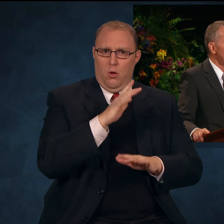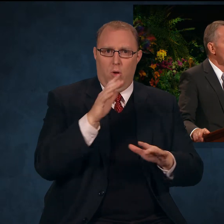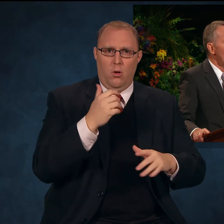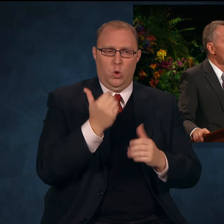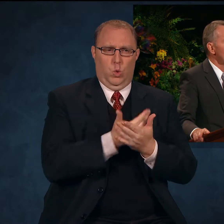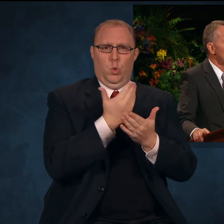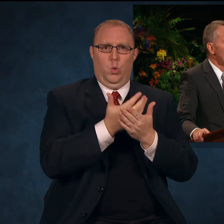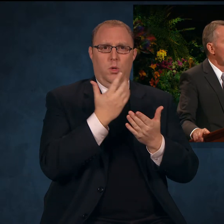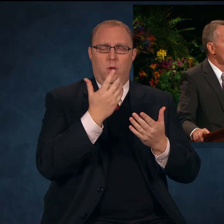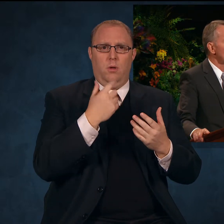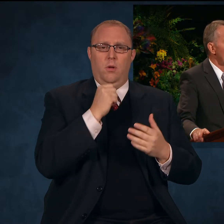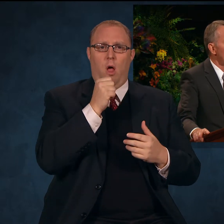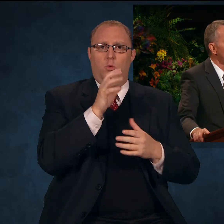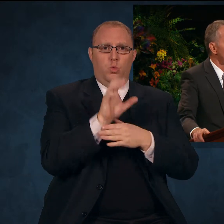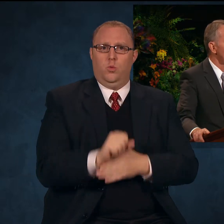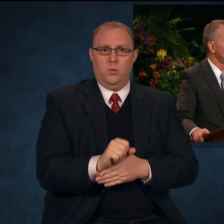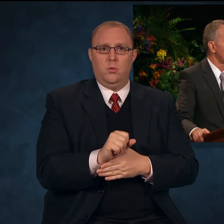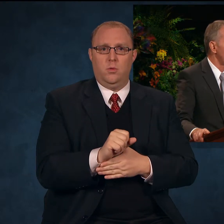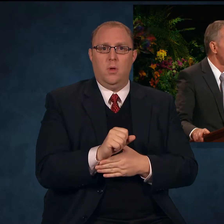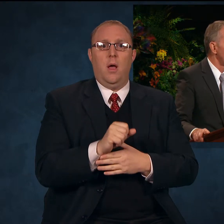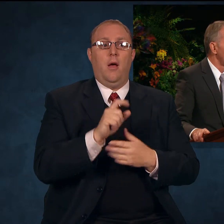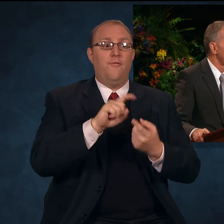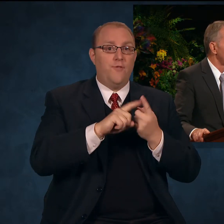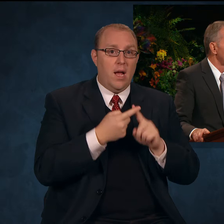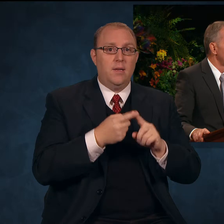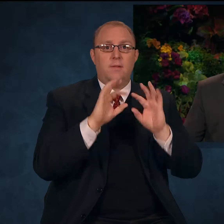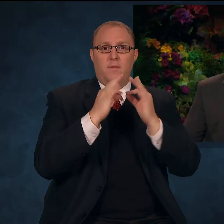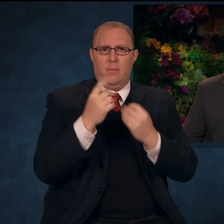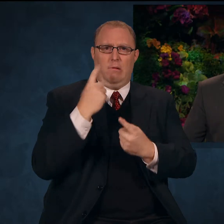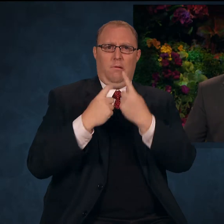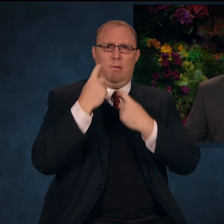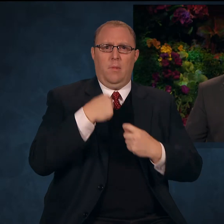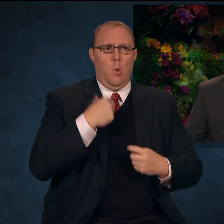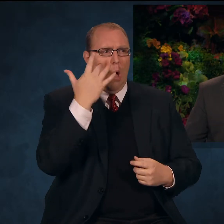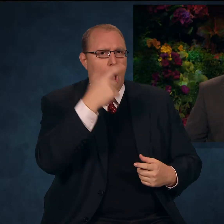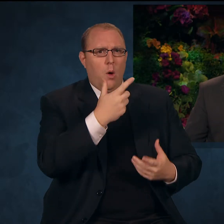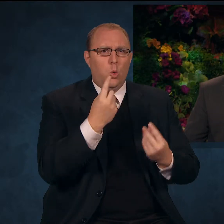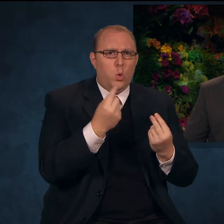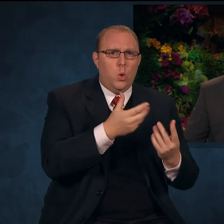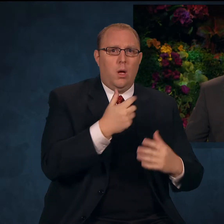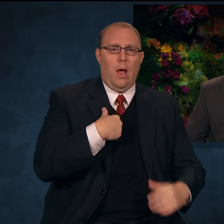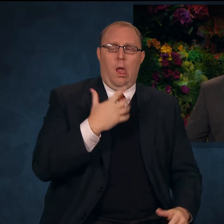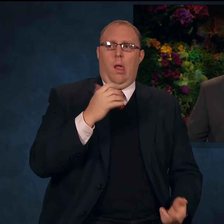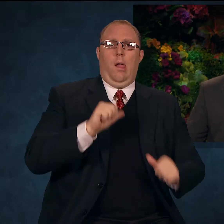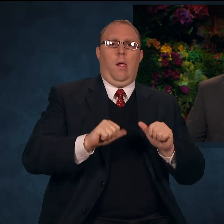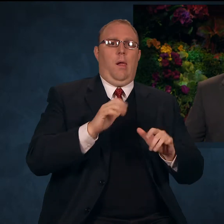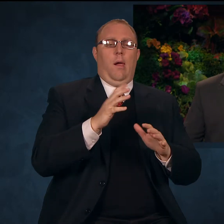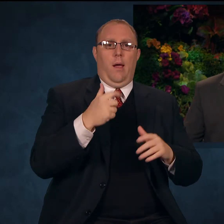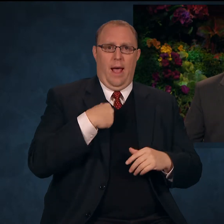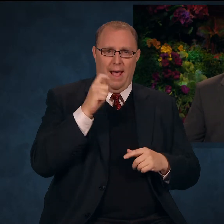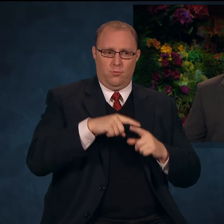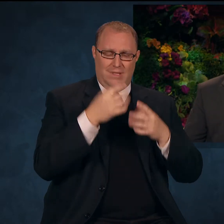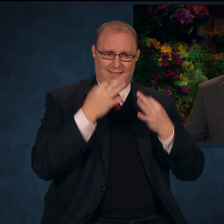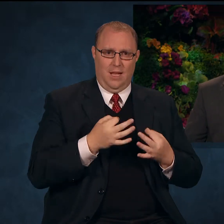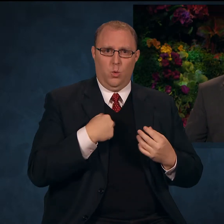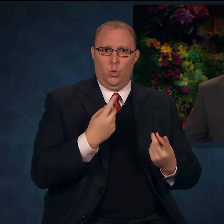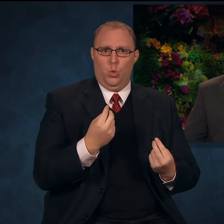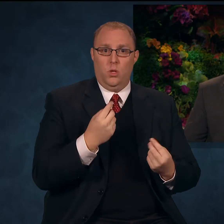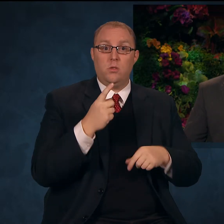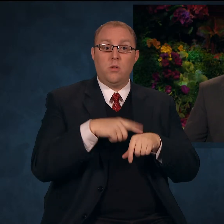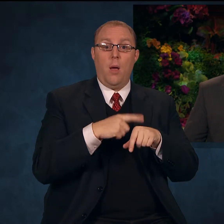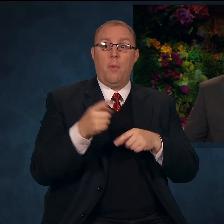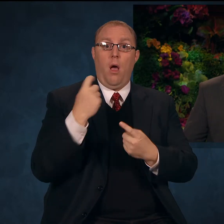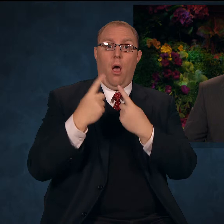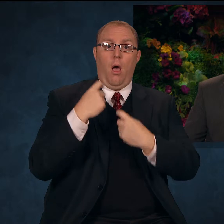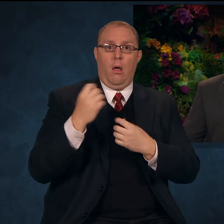Questions and challenges were posed by both friends and family. I had a choice to make. Some of their questions created doubt